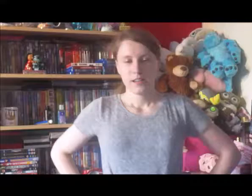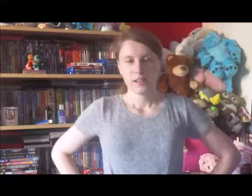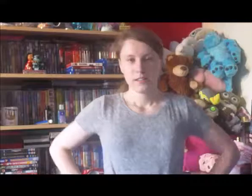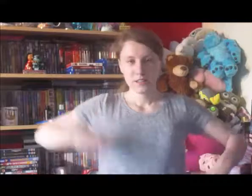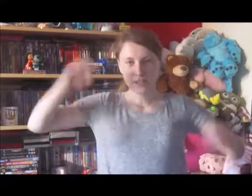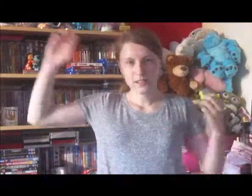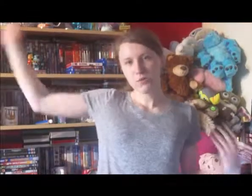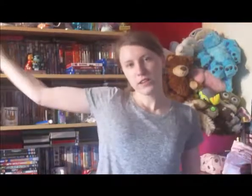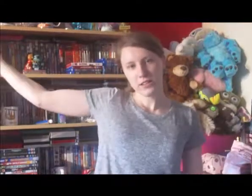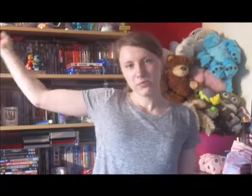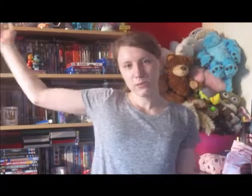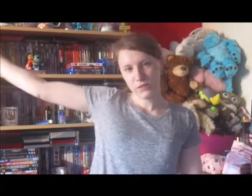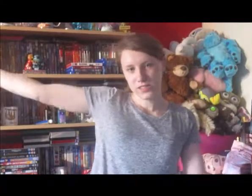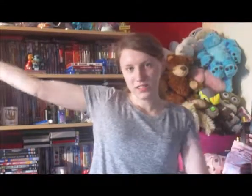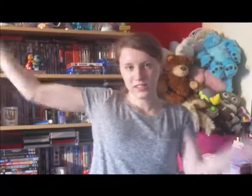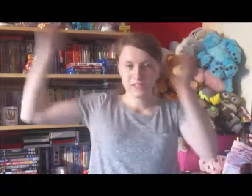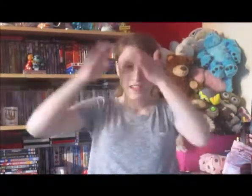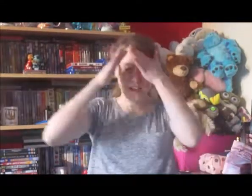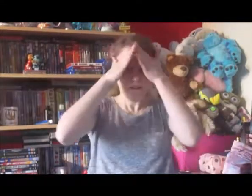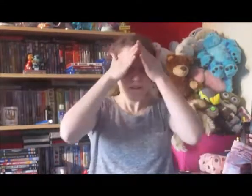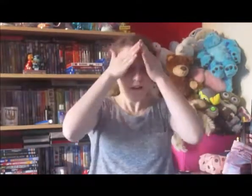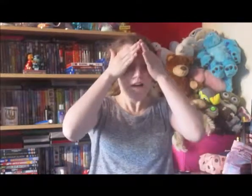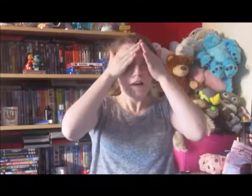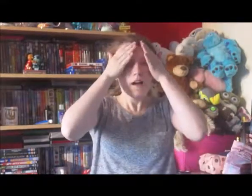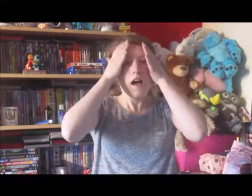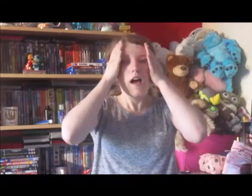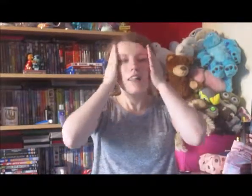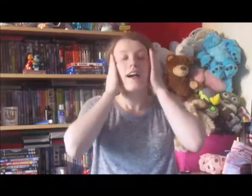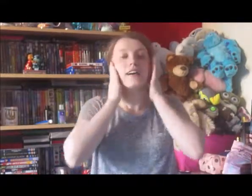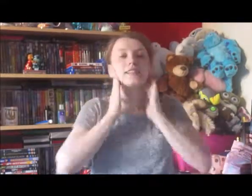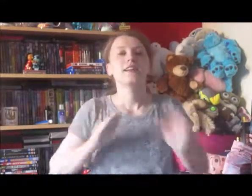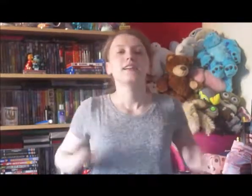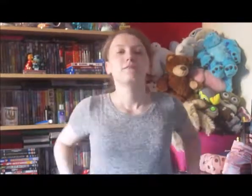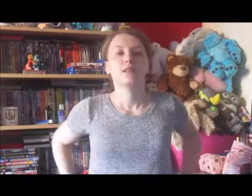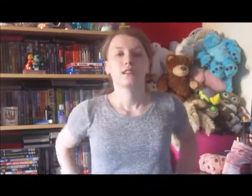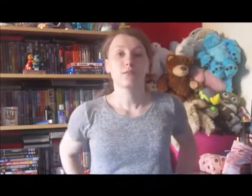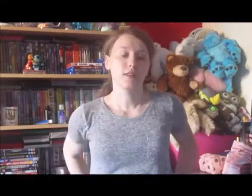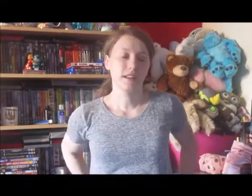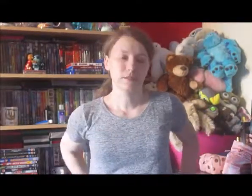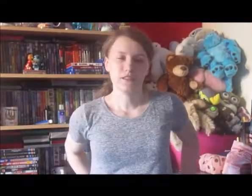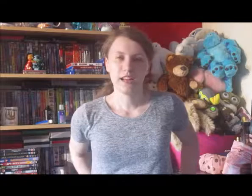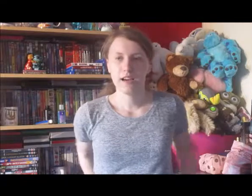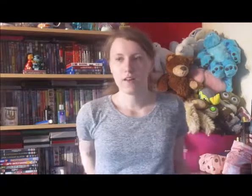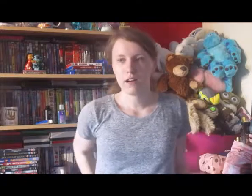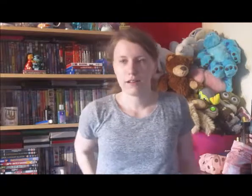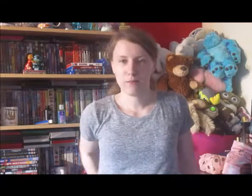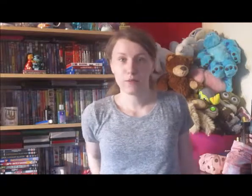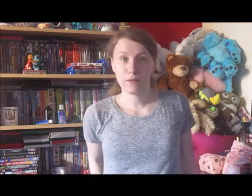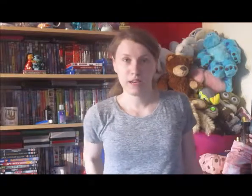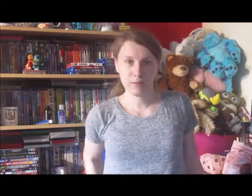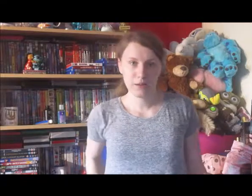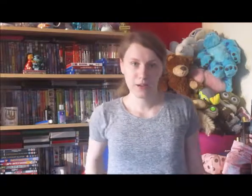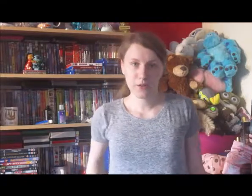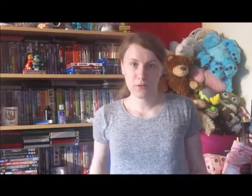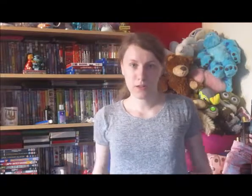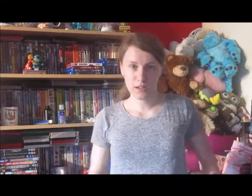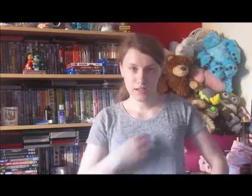So just a small announcement before I start this video, like I said in my small announcement video, I will not be uploading on Monday